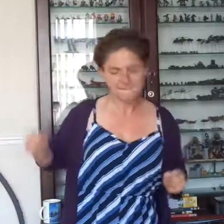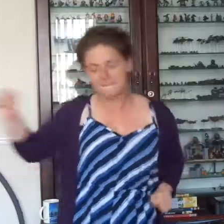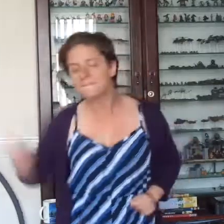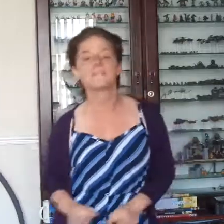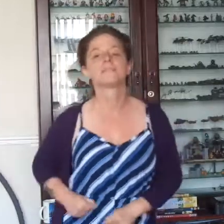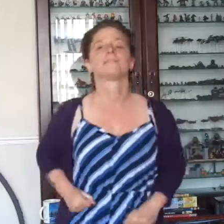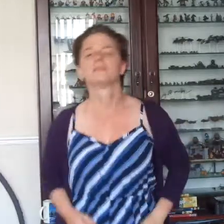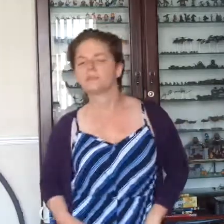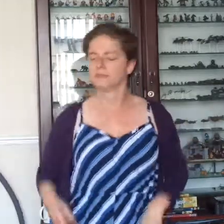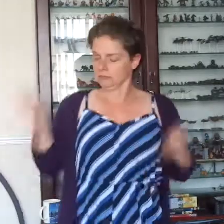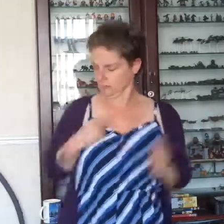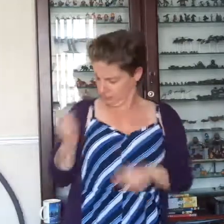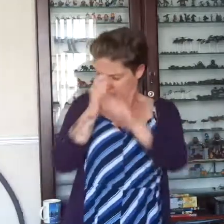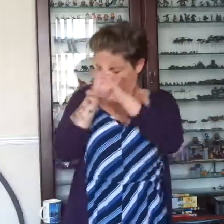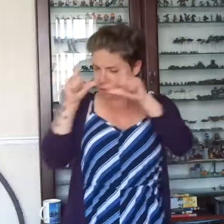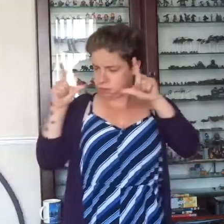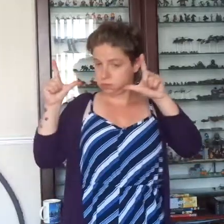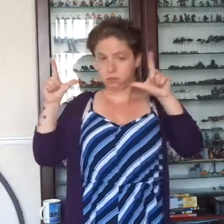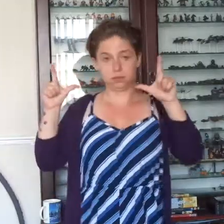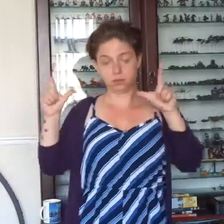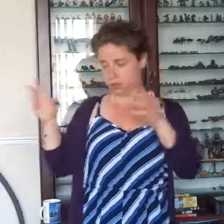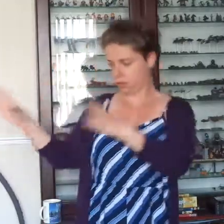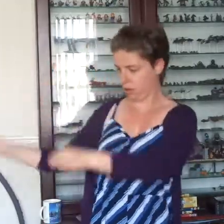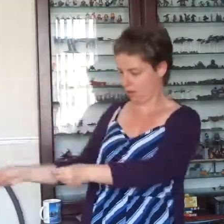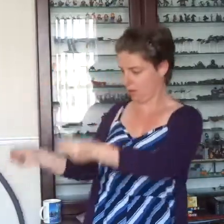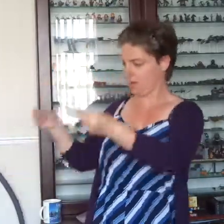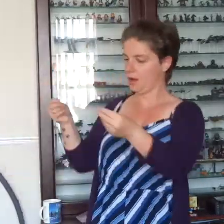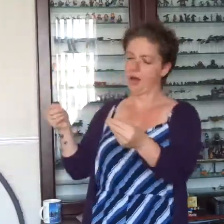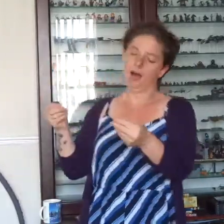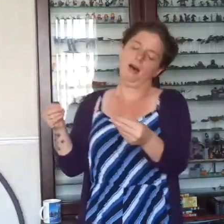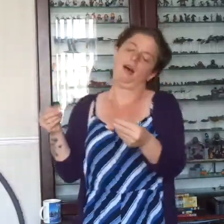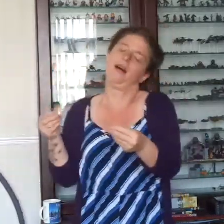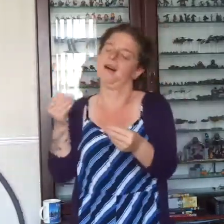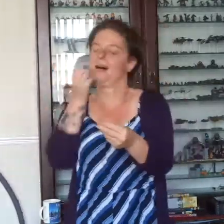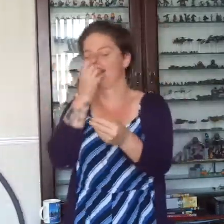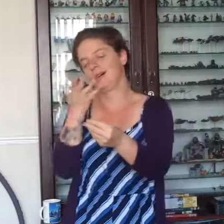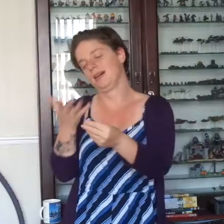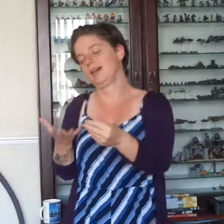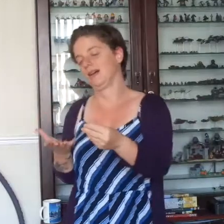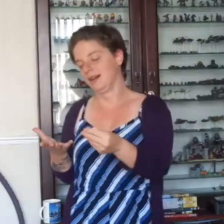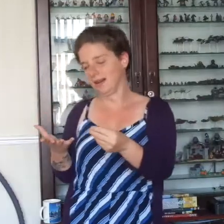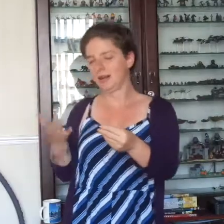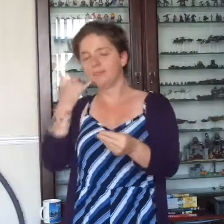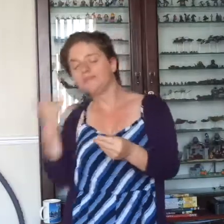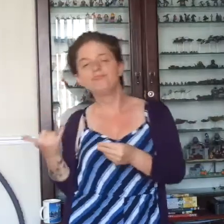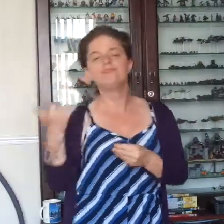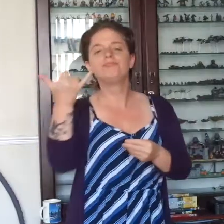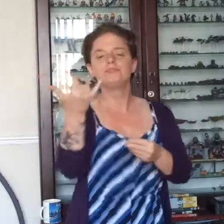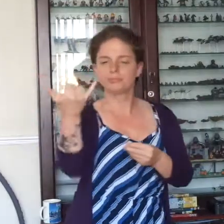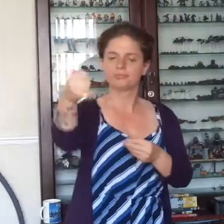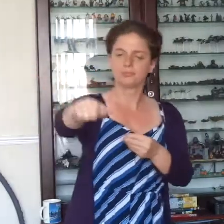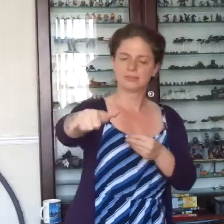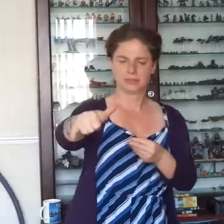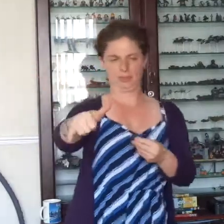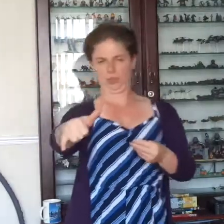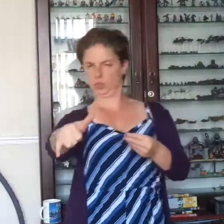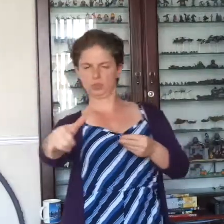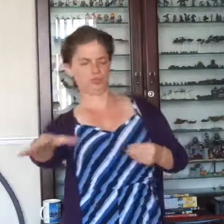I woke up today, looked at your picture just to get me started I called you up but you weren't there and I was